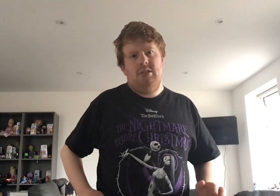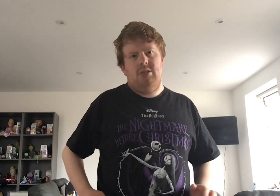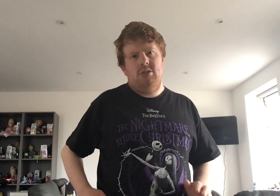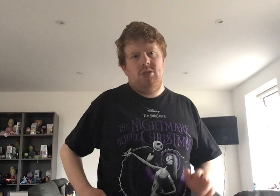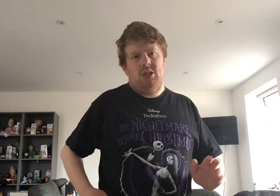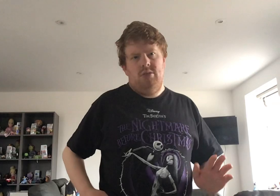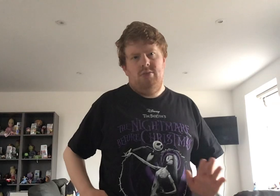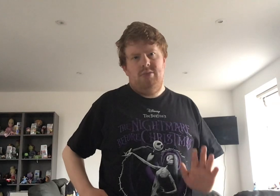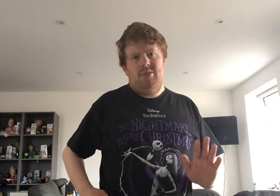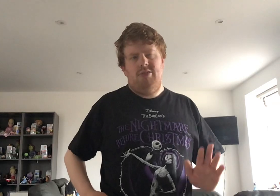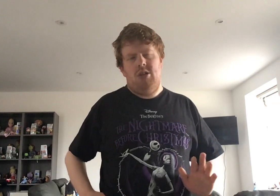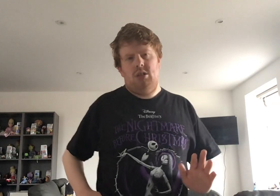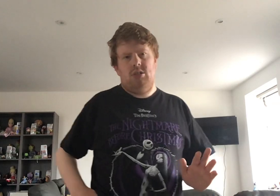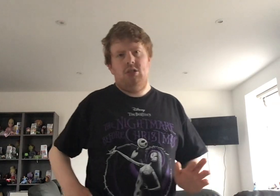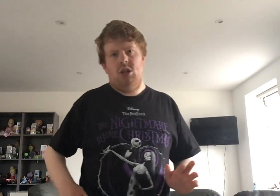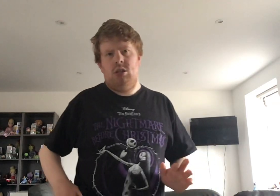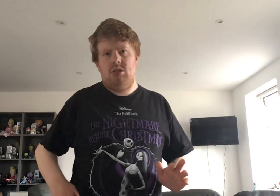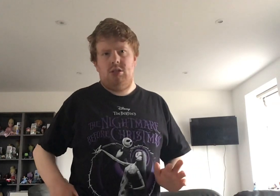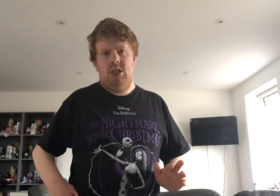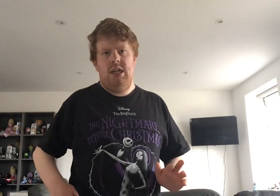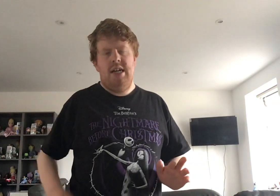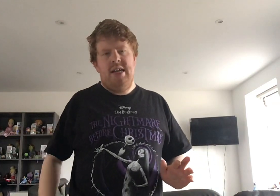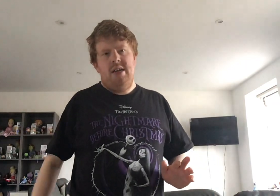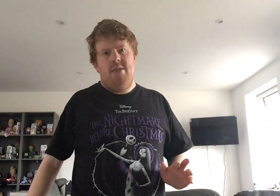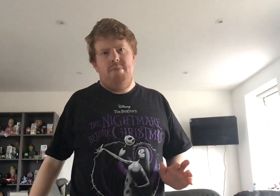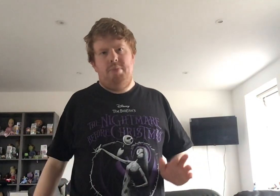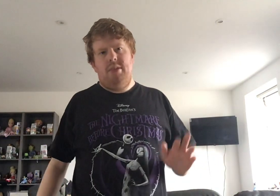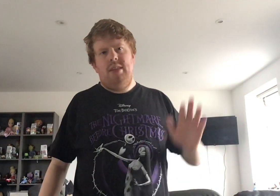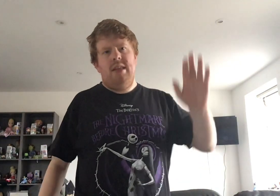and what not. But then,